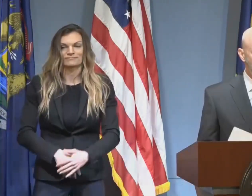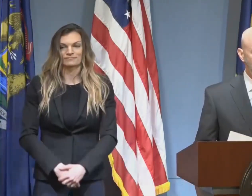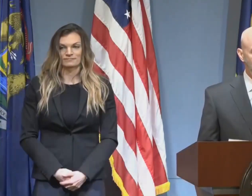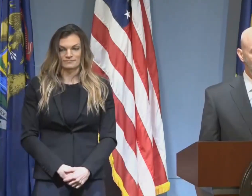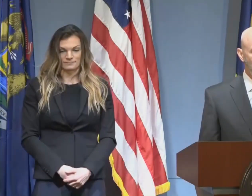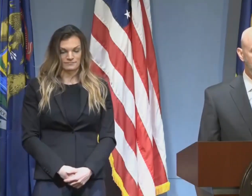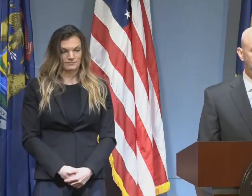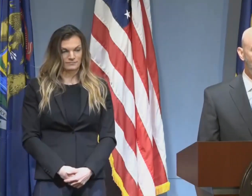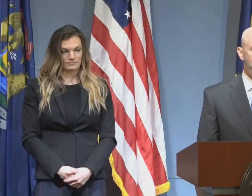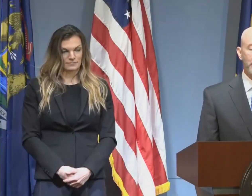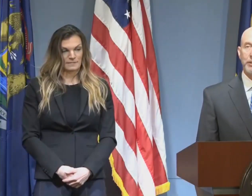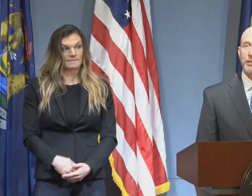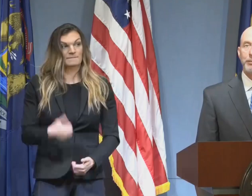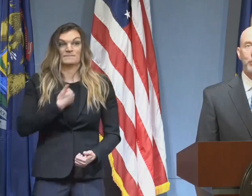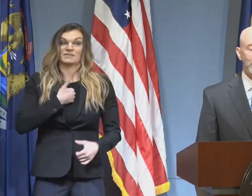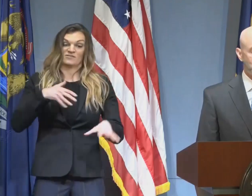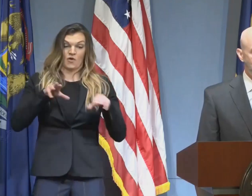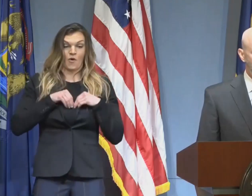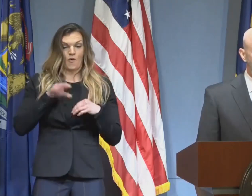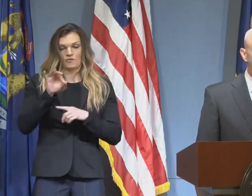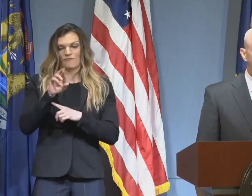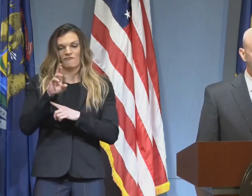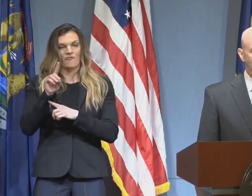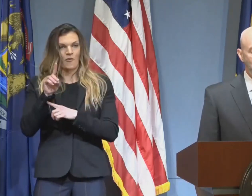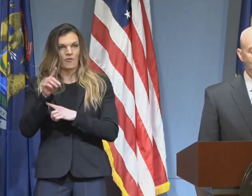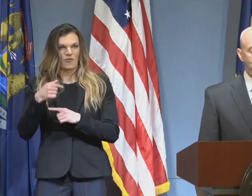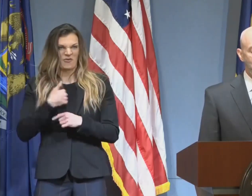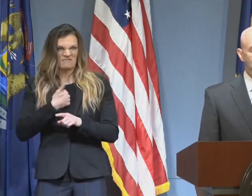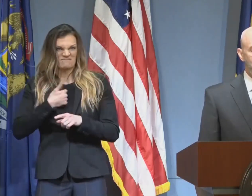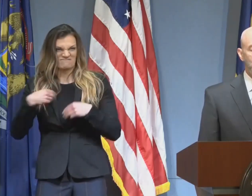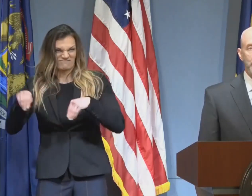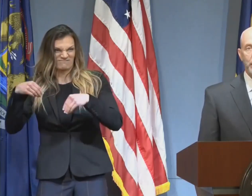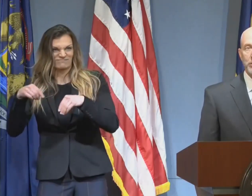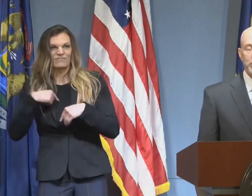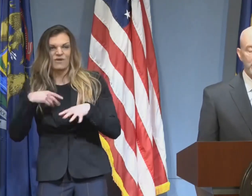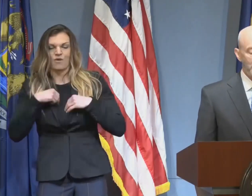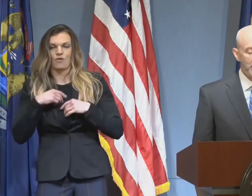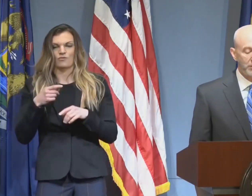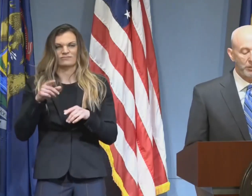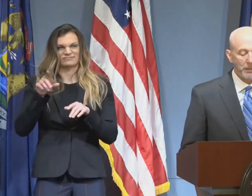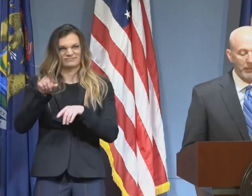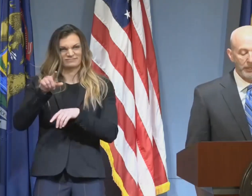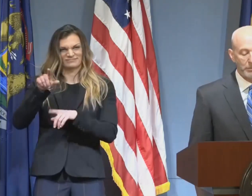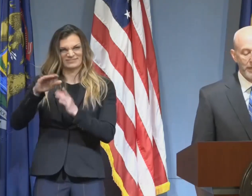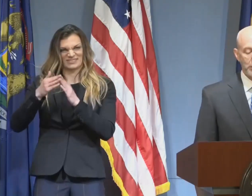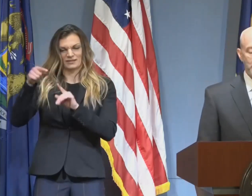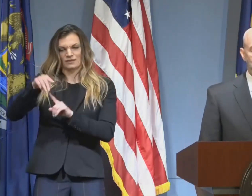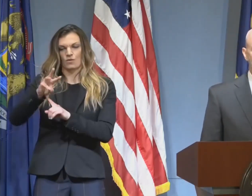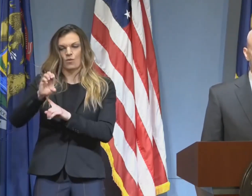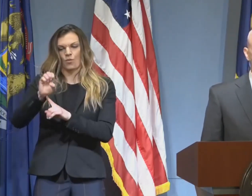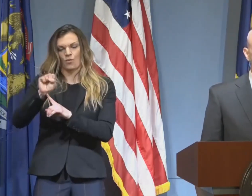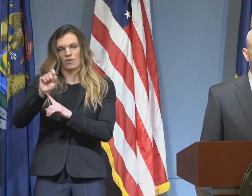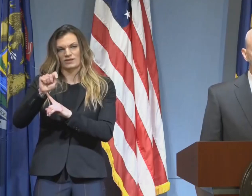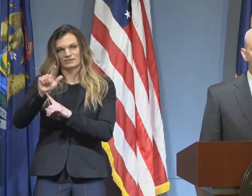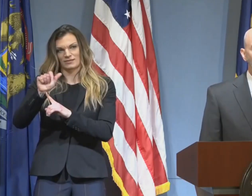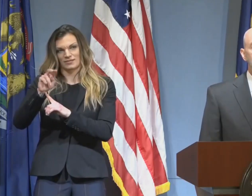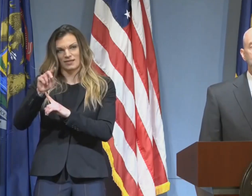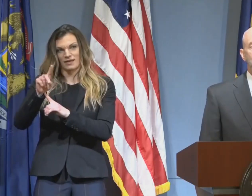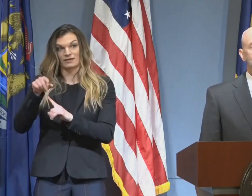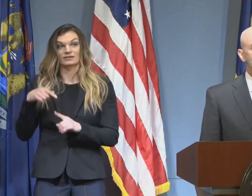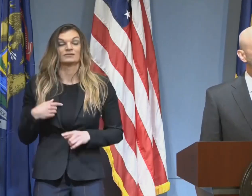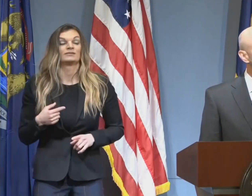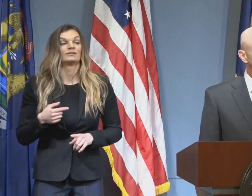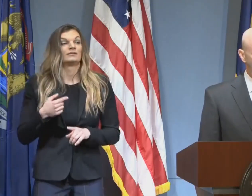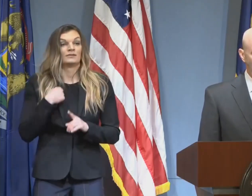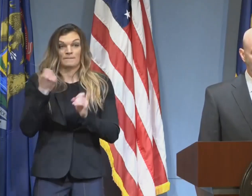Speaking as an owner of a Ford dealership in Westland for the past 33 years, this experience makes me appreciate all we